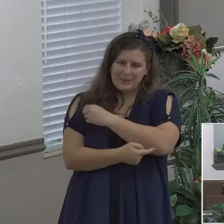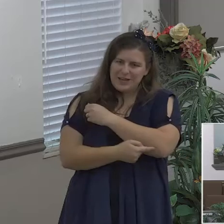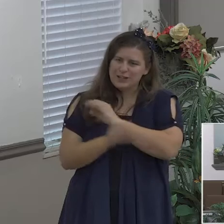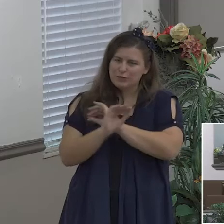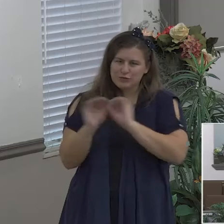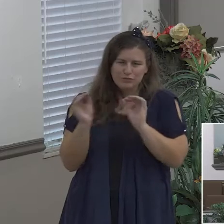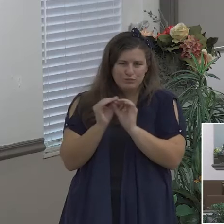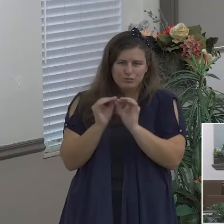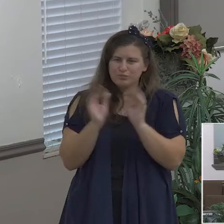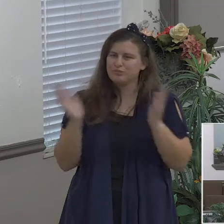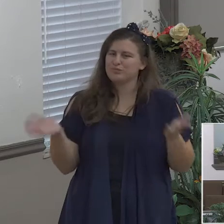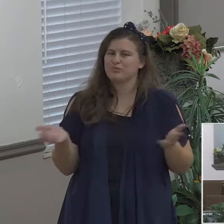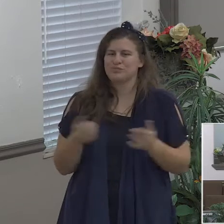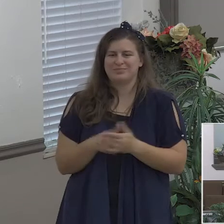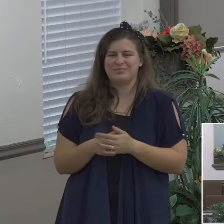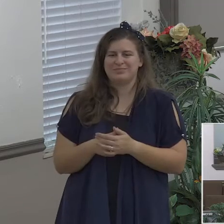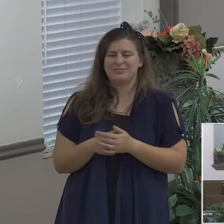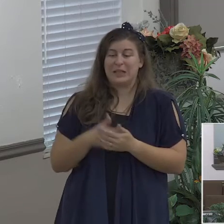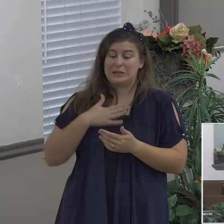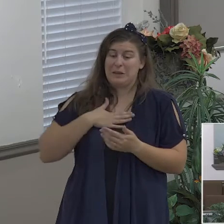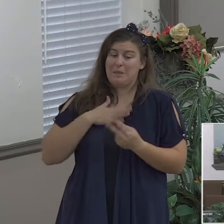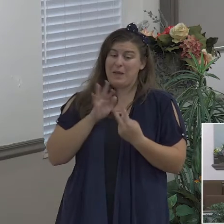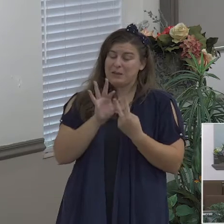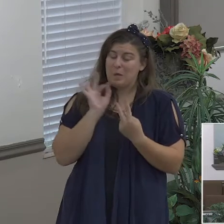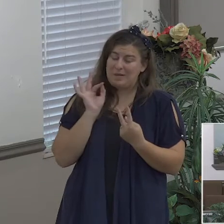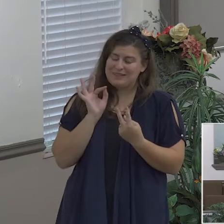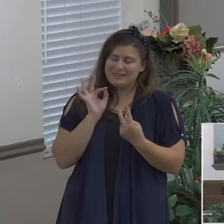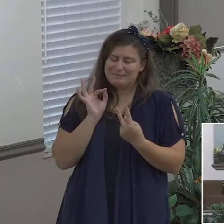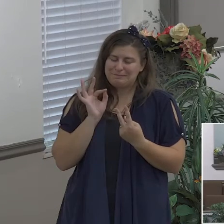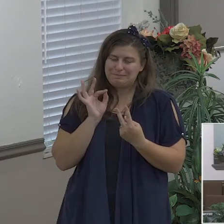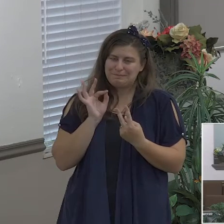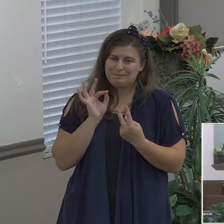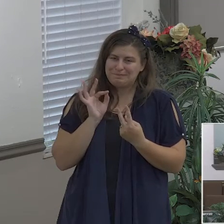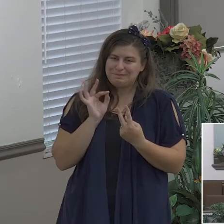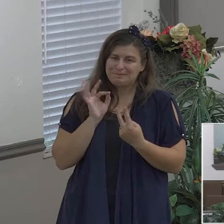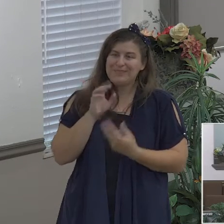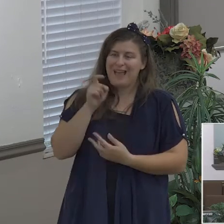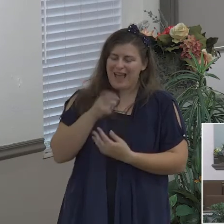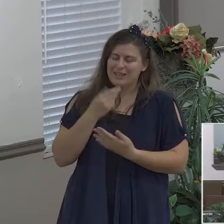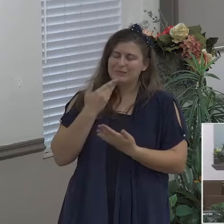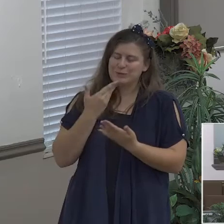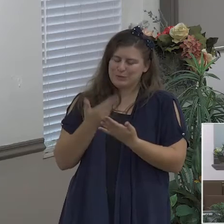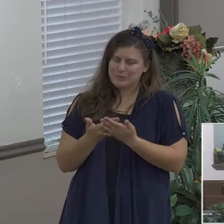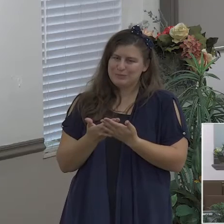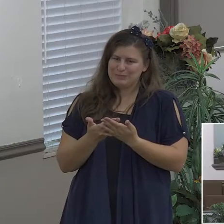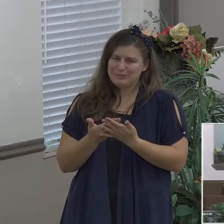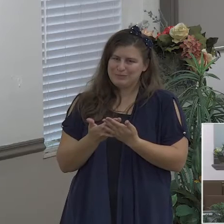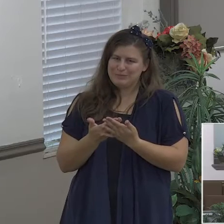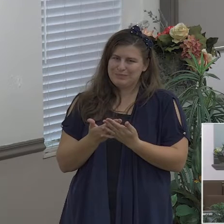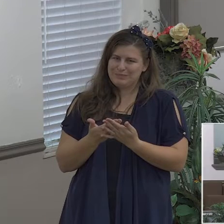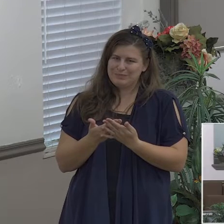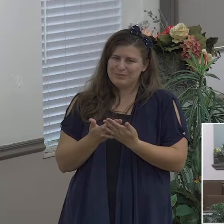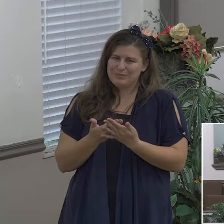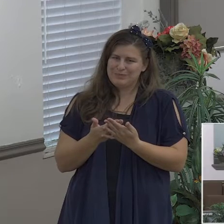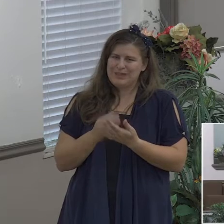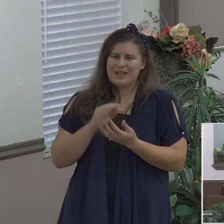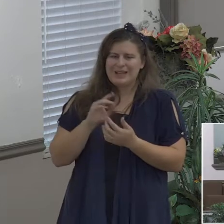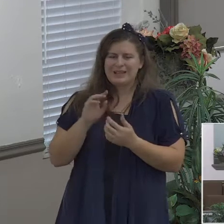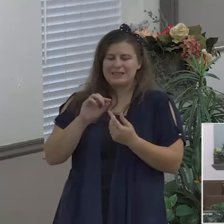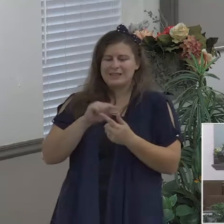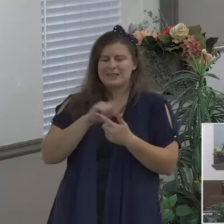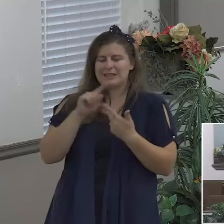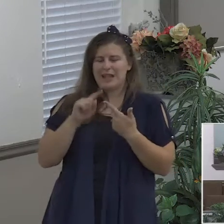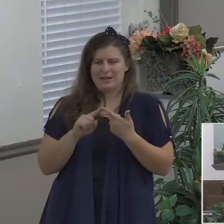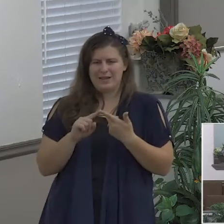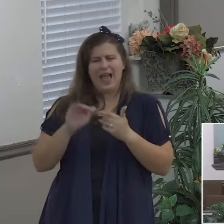so secondly I want to just bring out how do we get this peace how do we get this peace